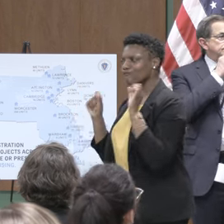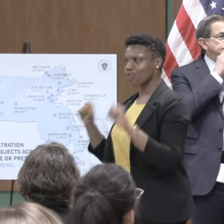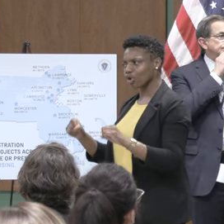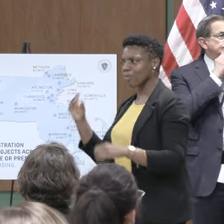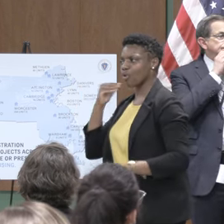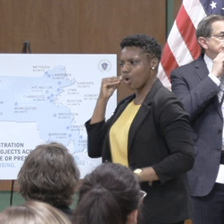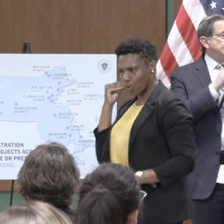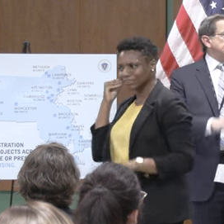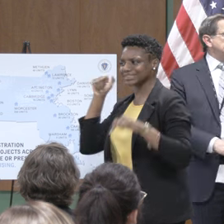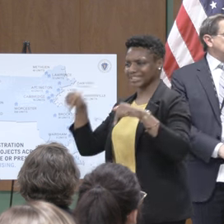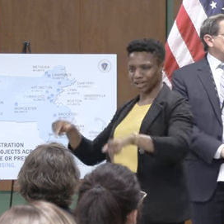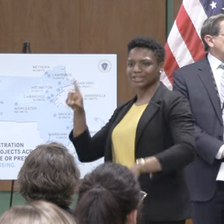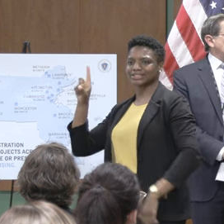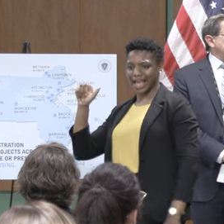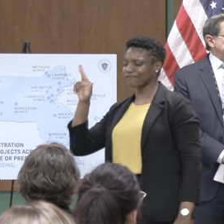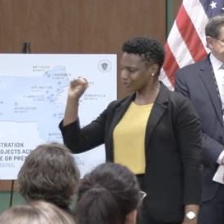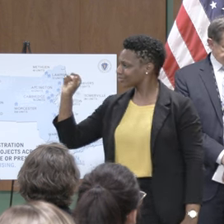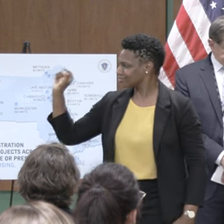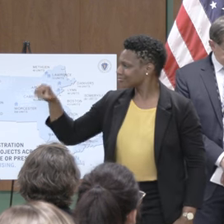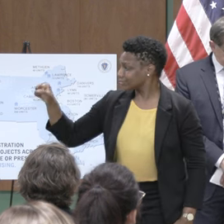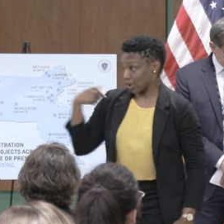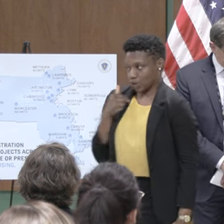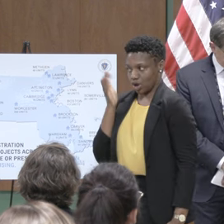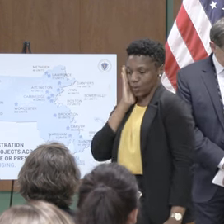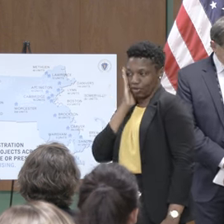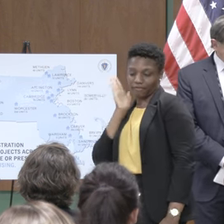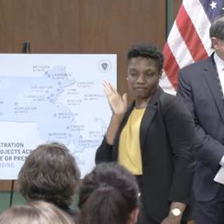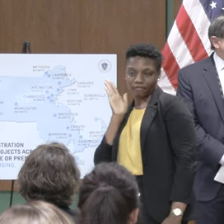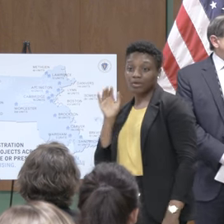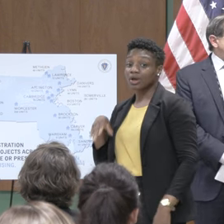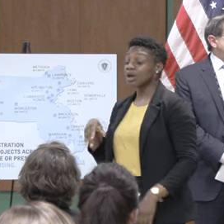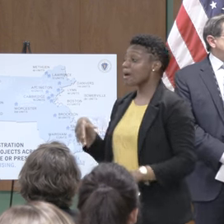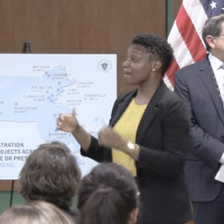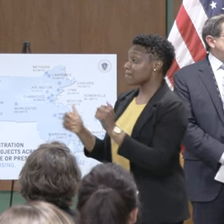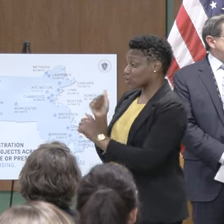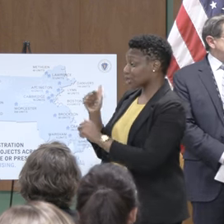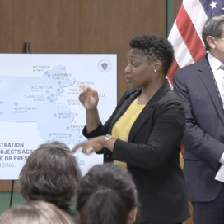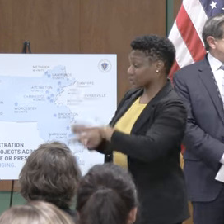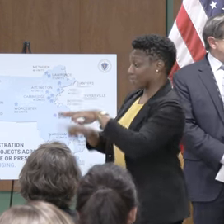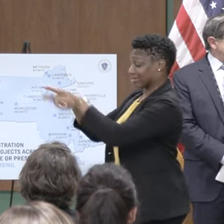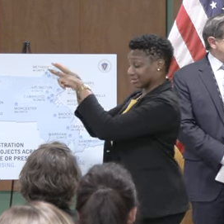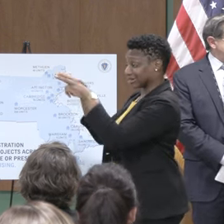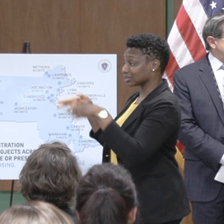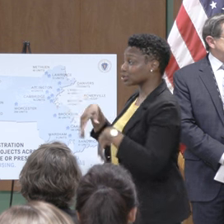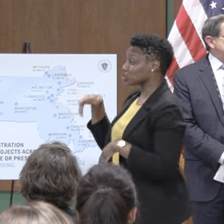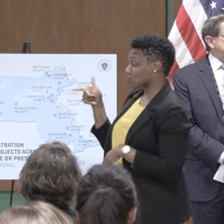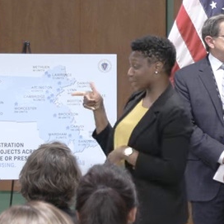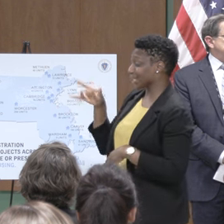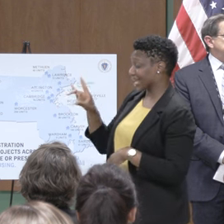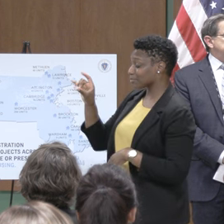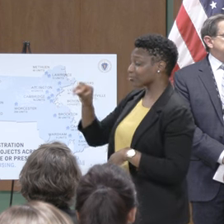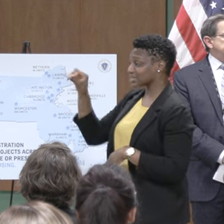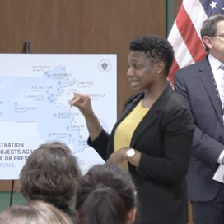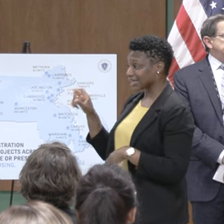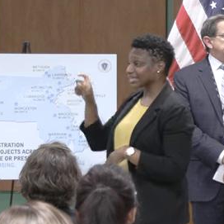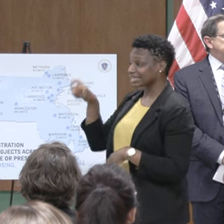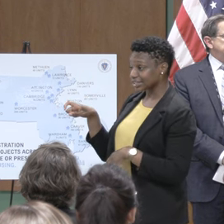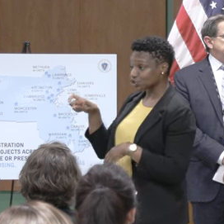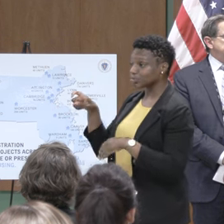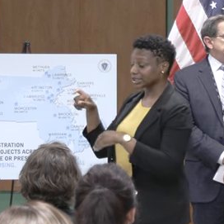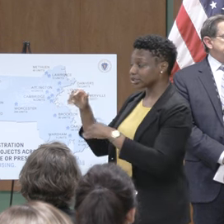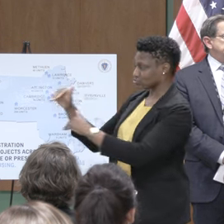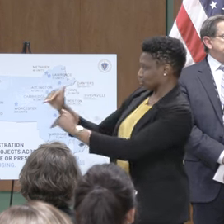that we that we're aware of for most new developments twelve and a half percent of housing has to be either deeded restricted